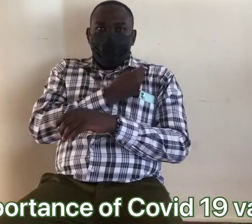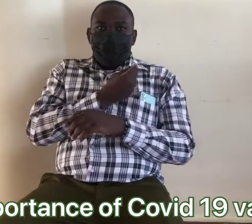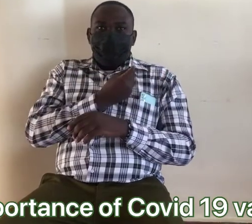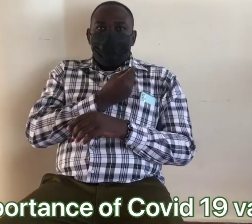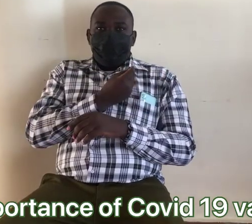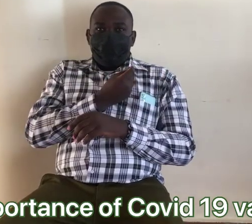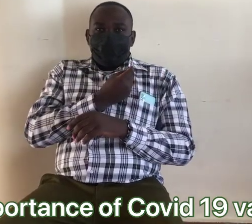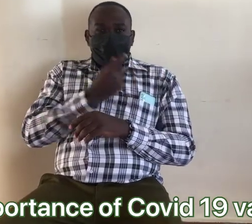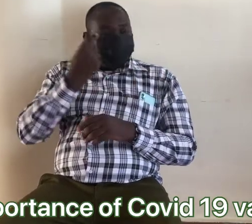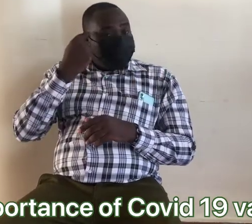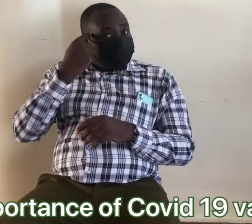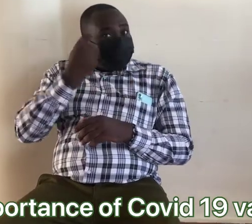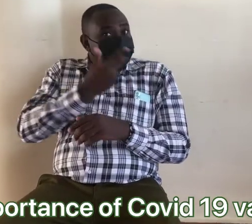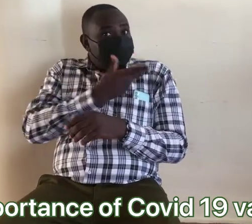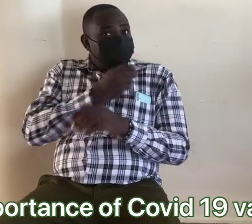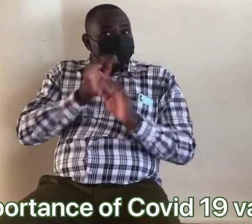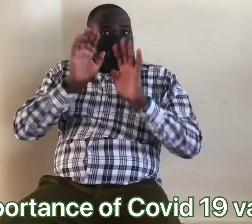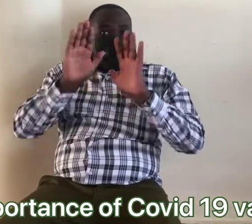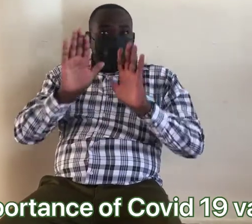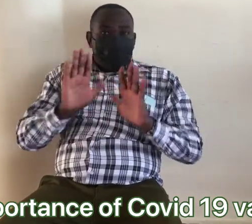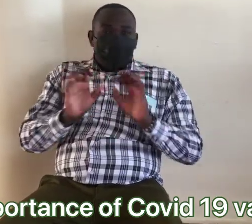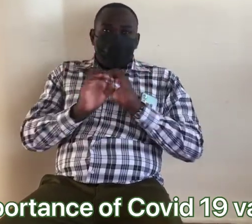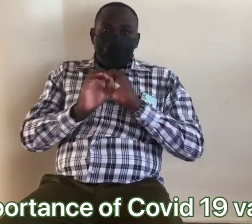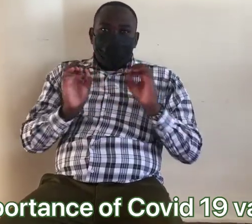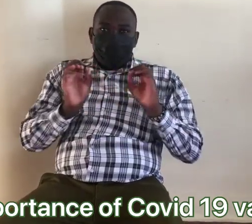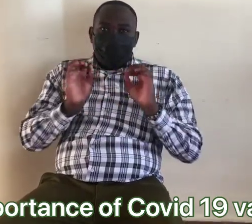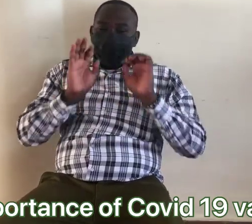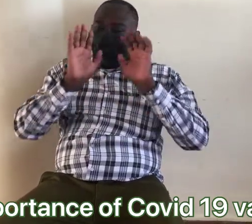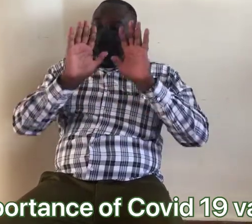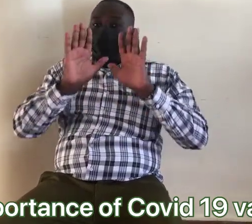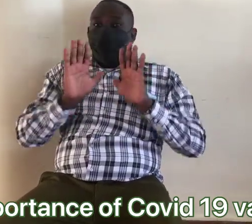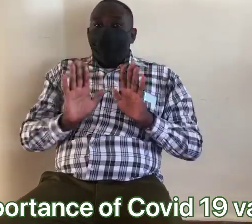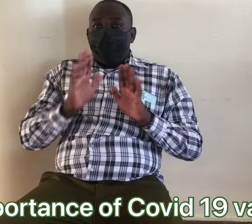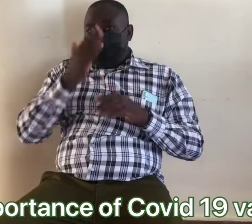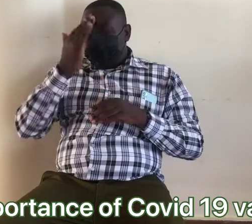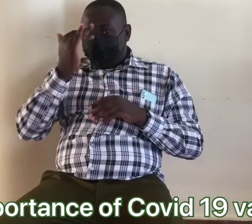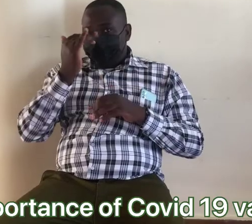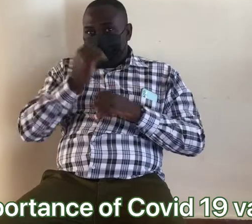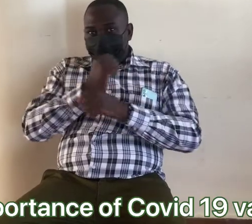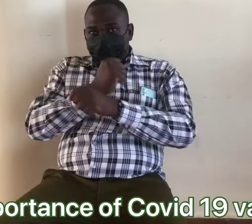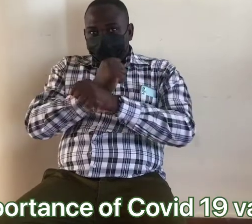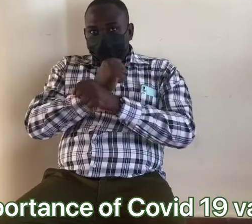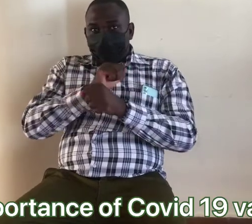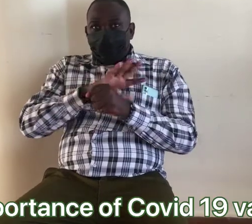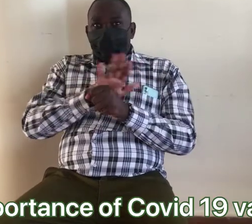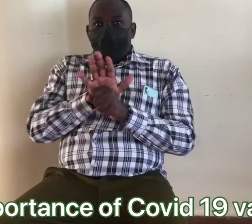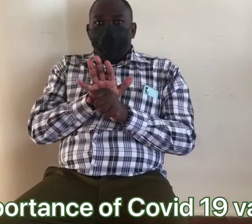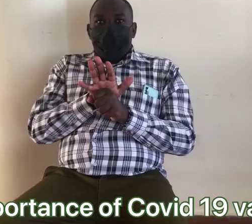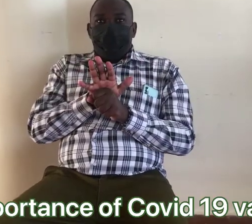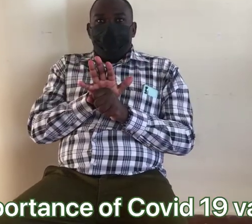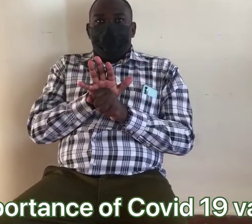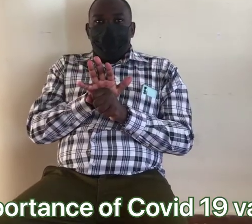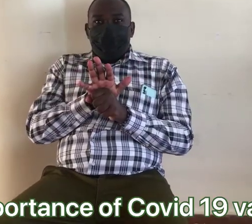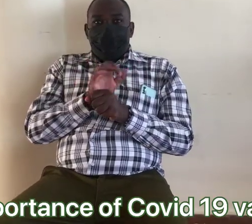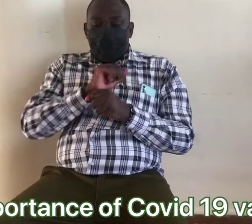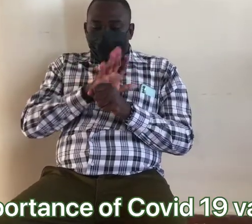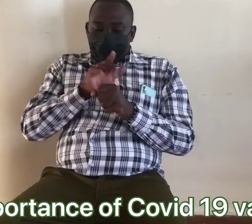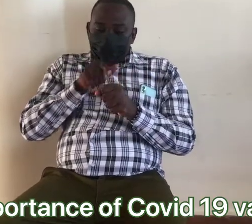after the vaccination. It's important because when you get the certificate, it protects